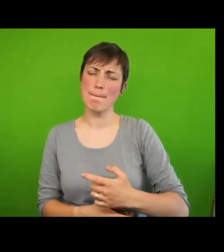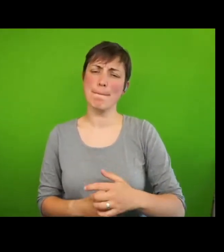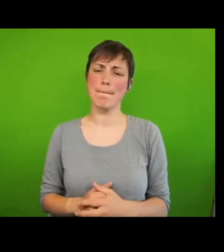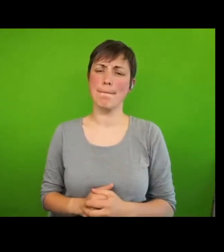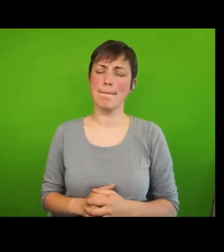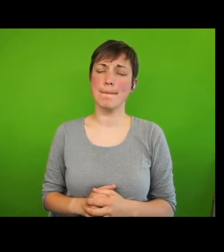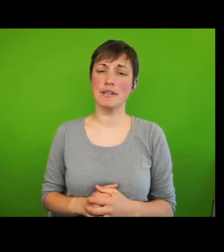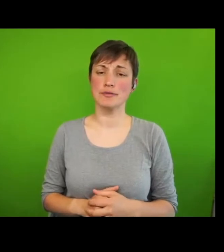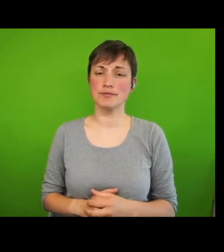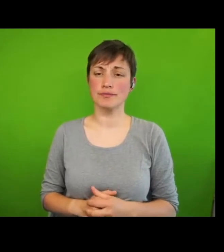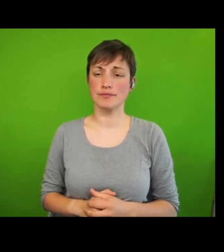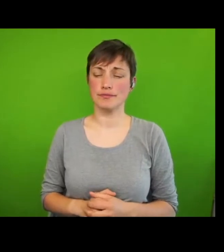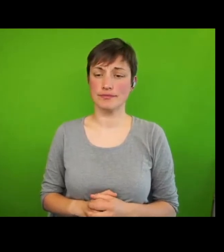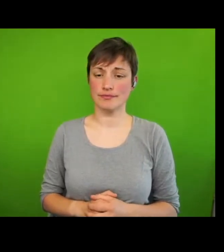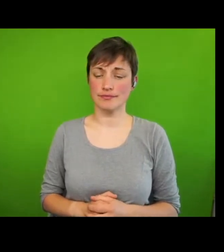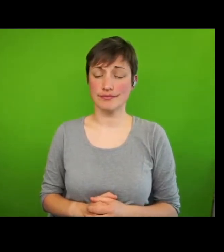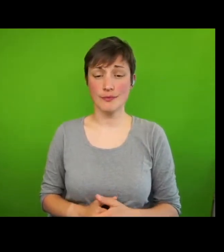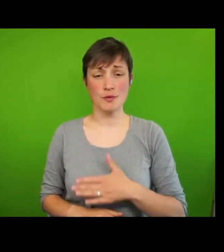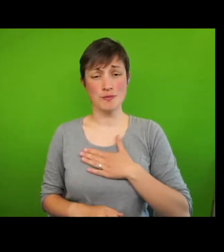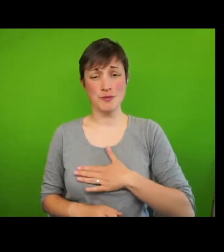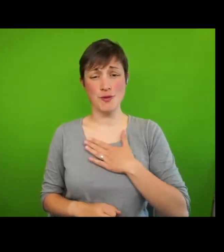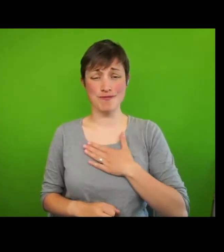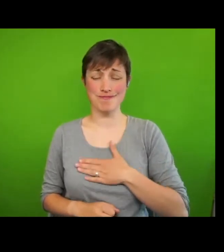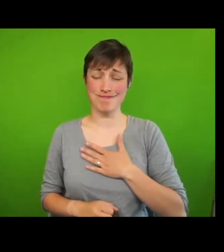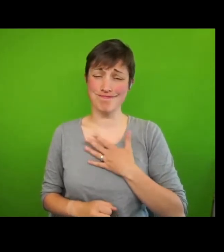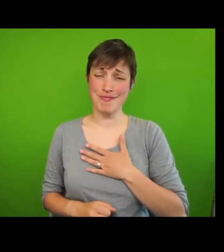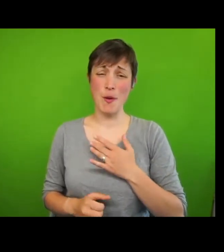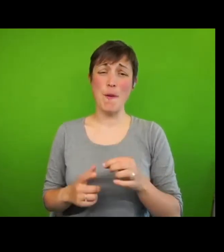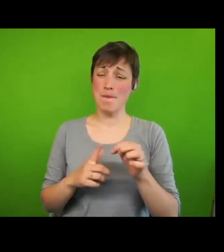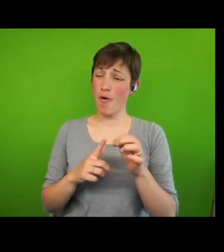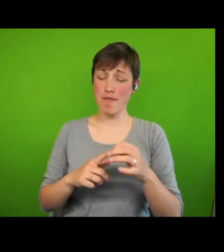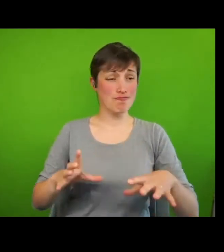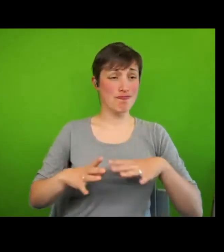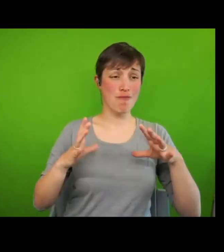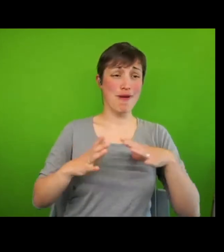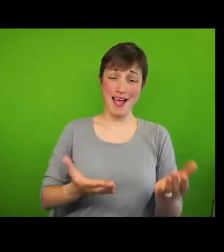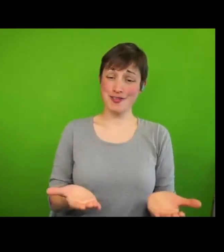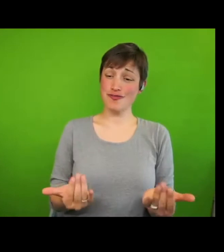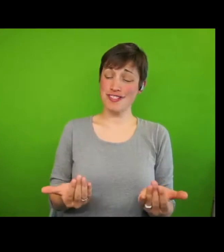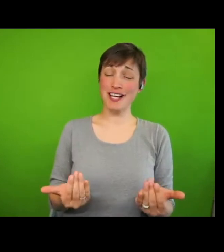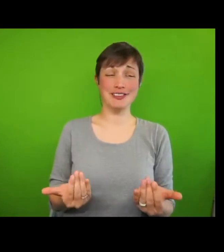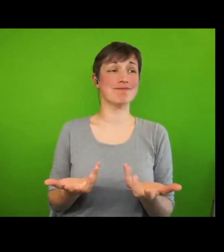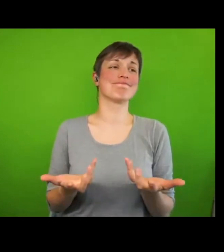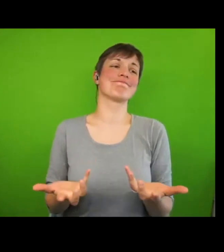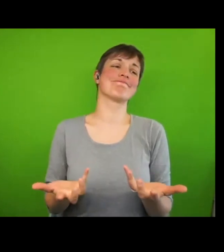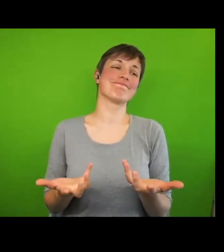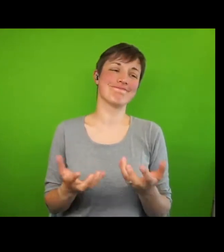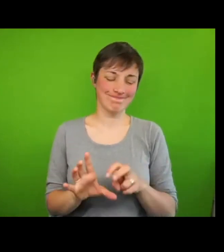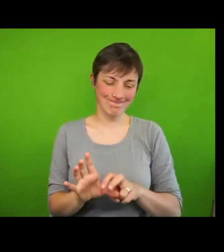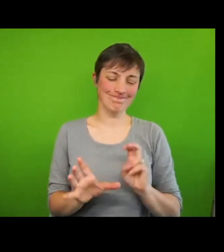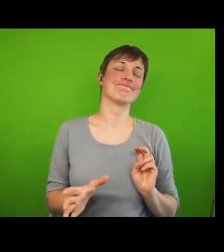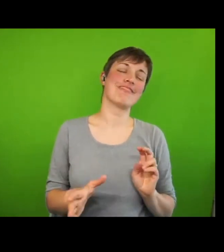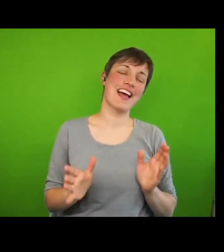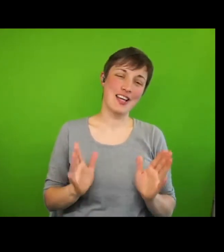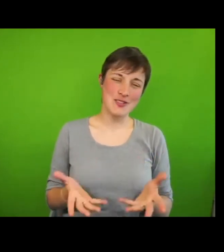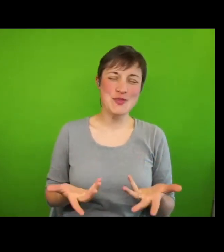So I'm really sorry that Paul, who had prepared the introduction, has obviously dropped off the